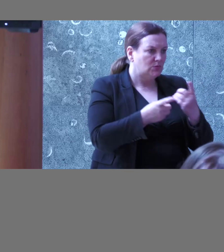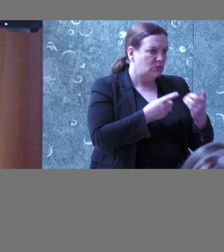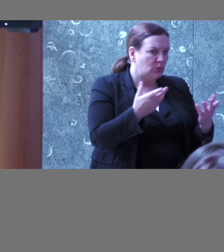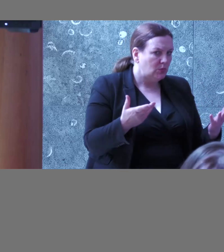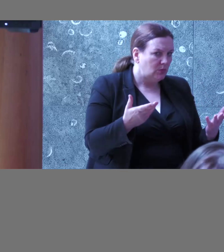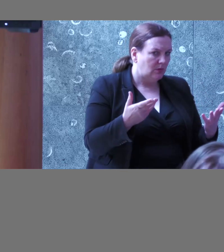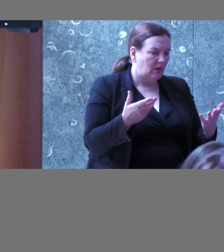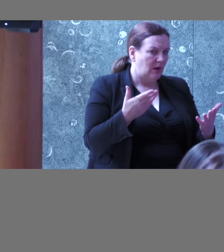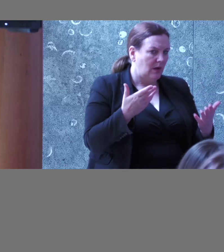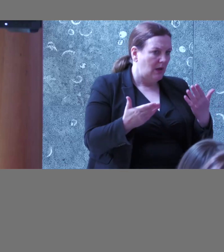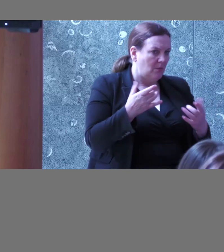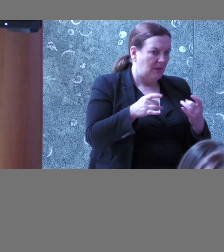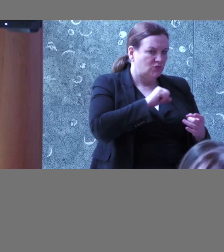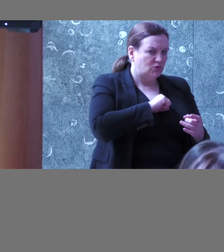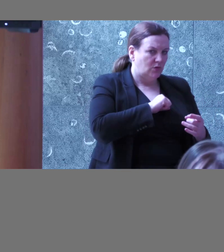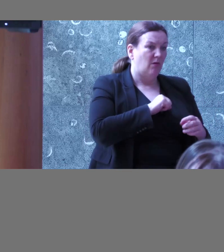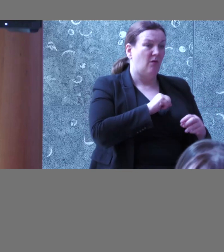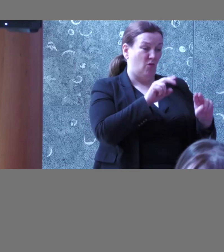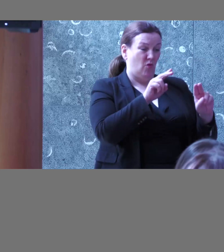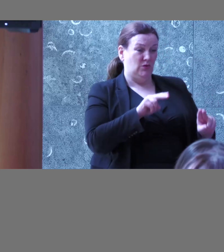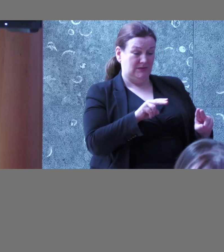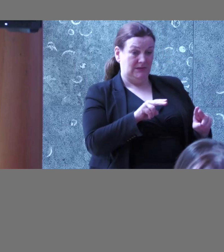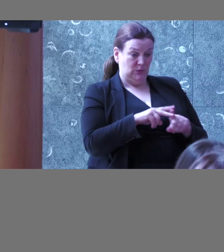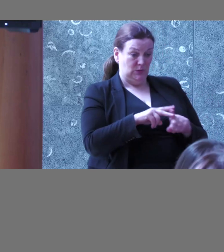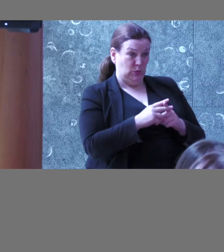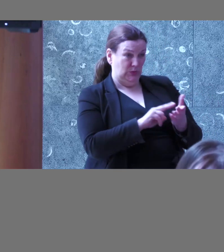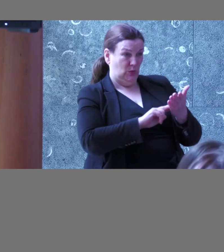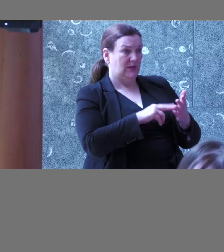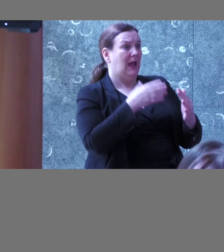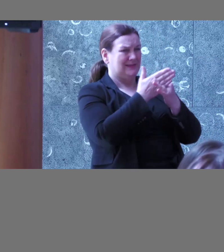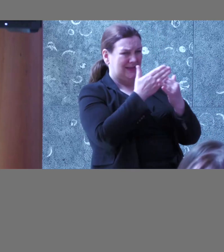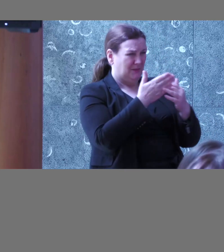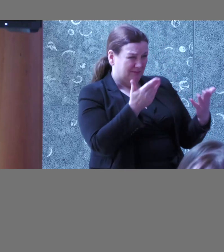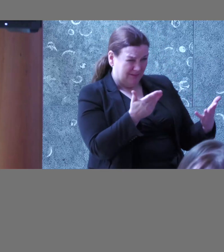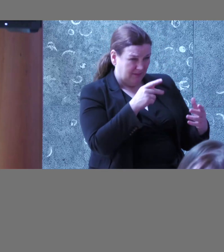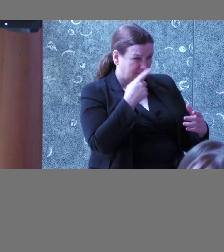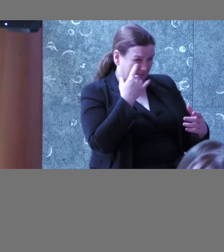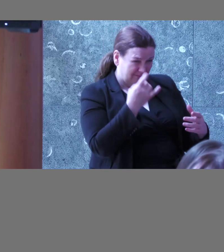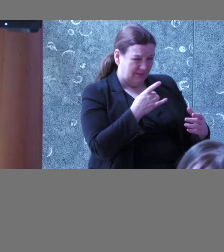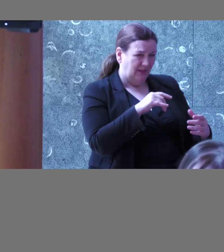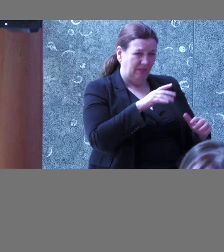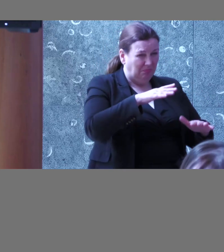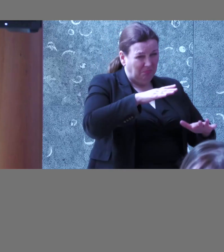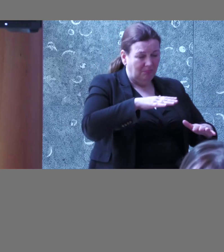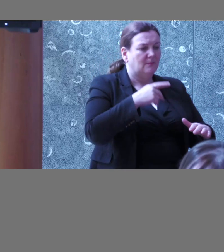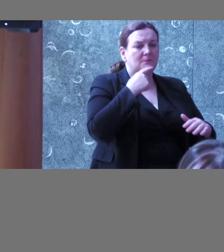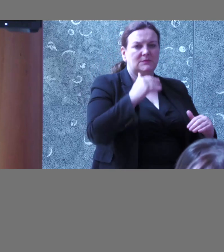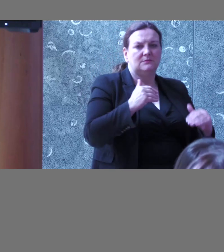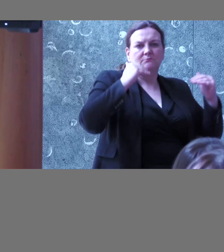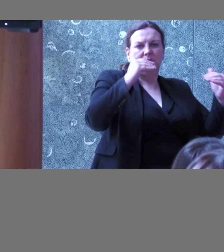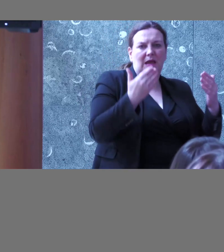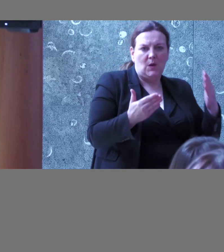how do you ensure that you're increasing that compliance towards WCAG and do you when you're